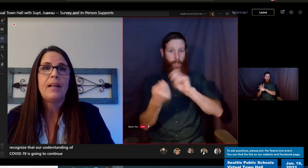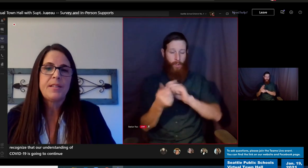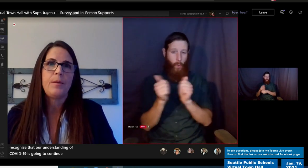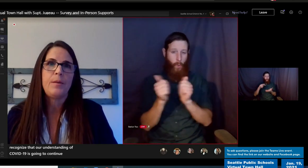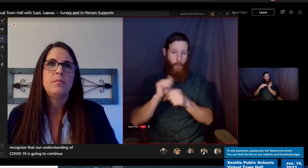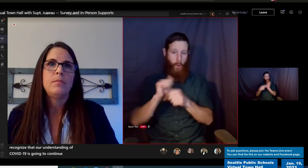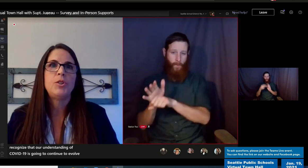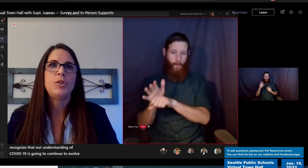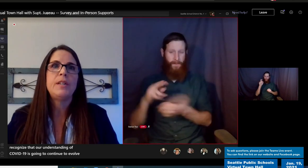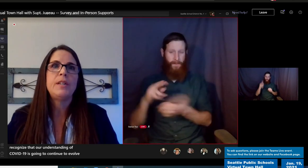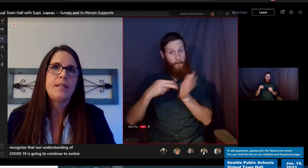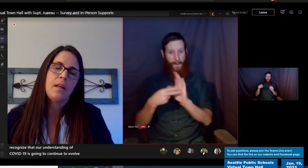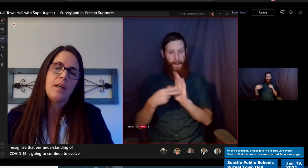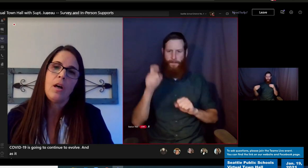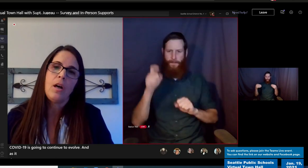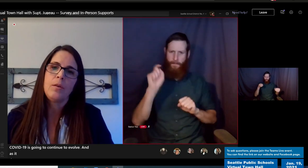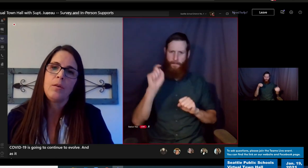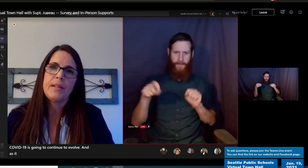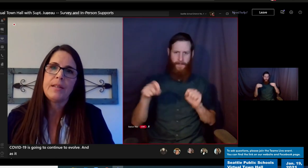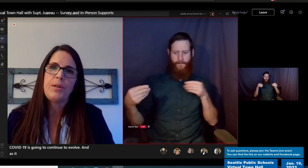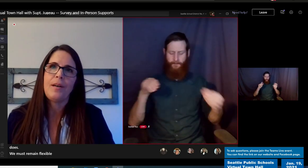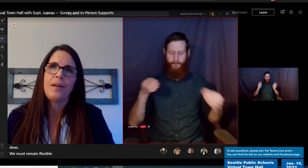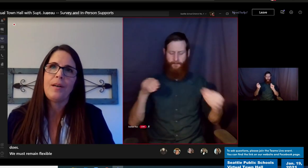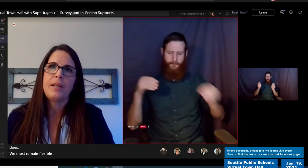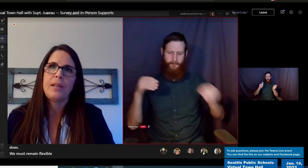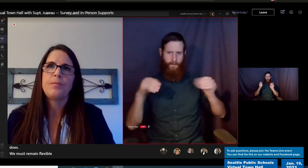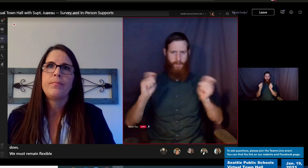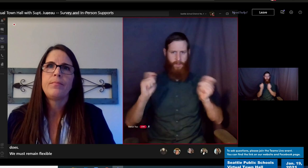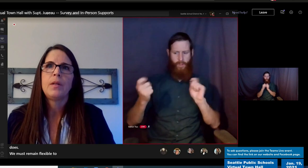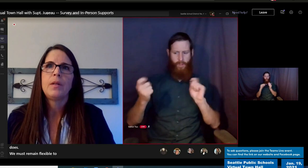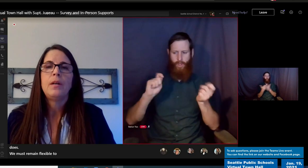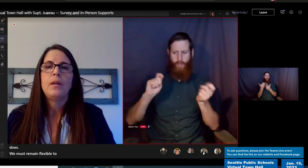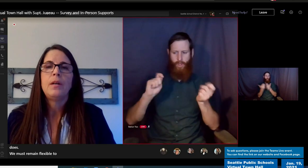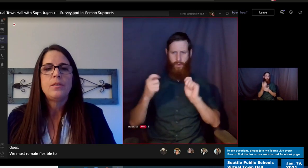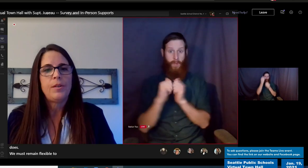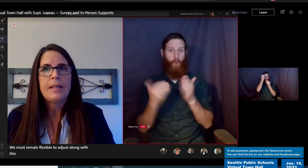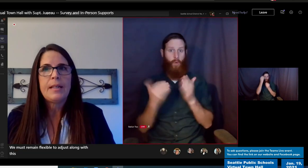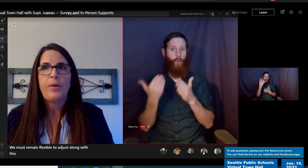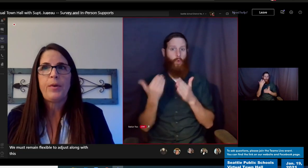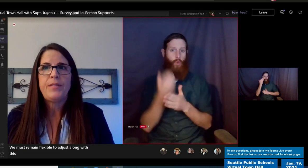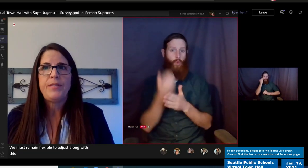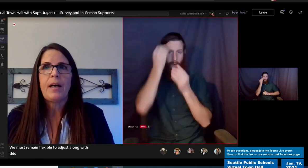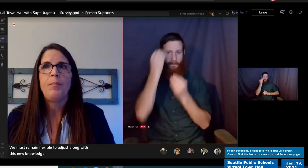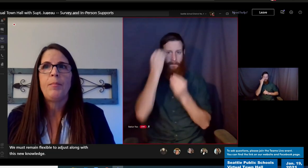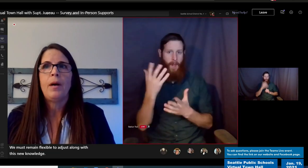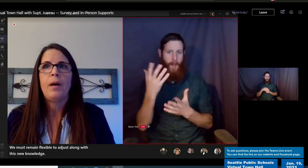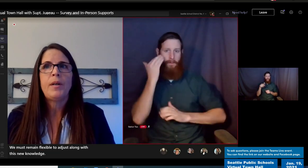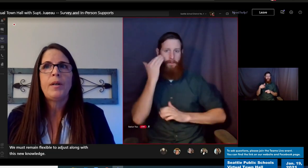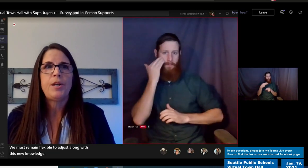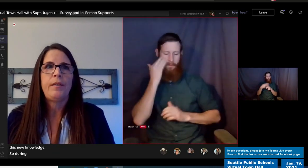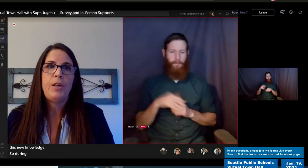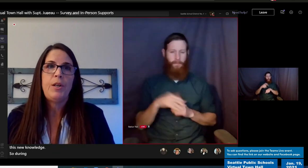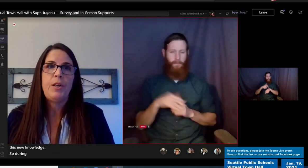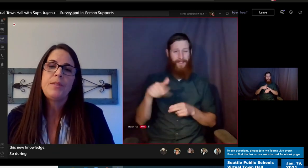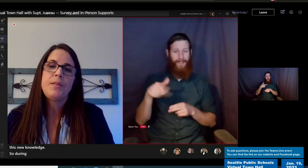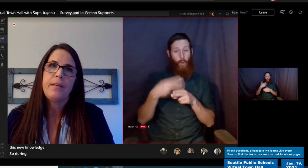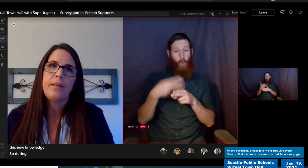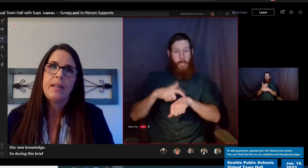remain flexible to adjust along with this new knowledge. So during this brief time, I want to share a few